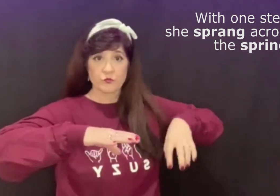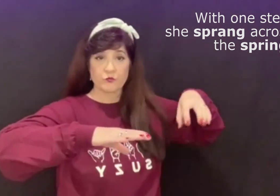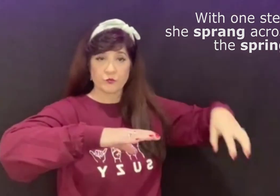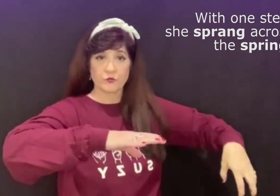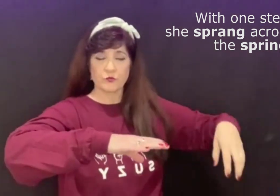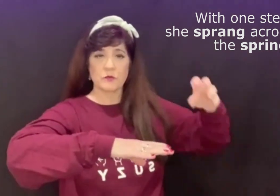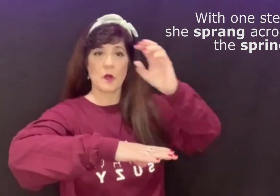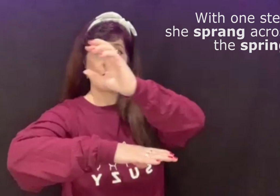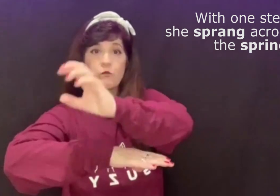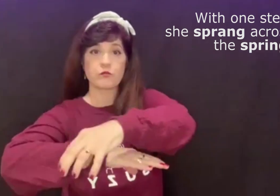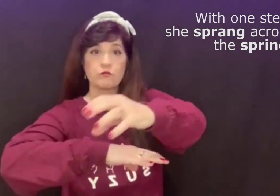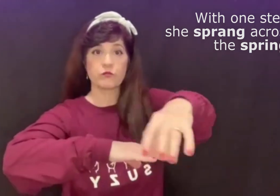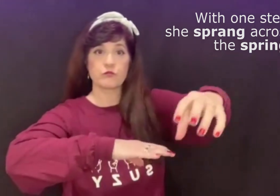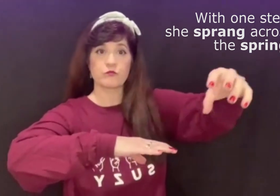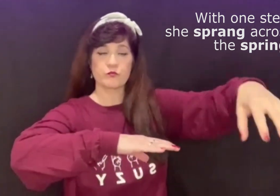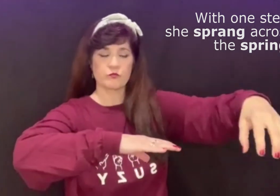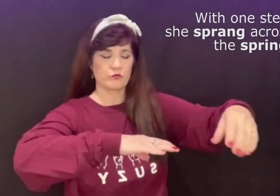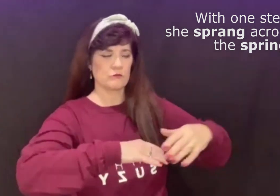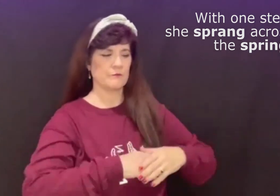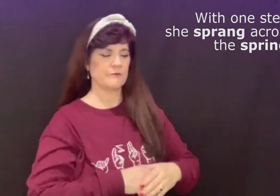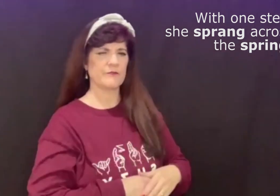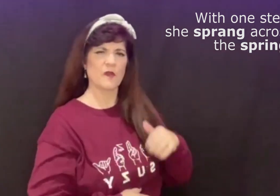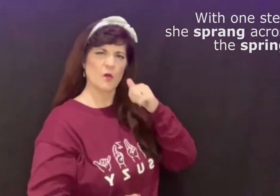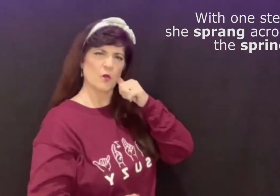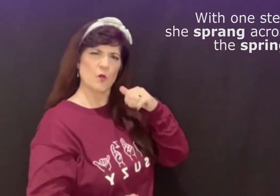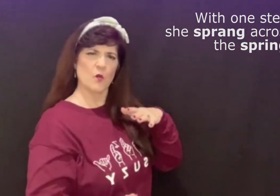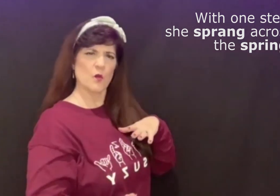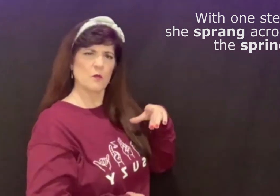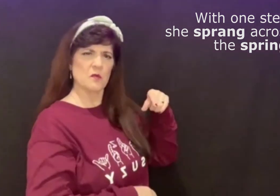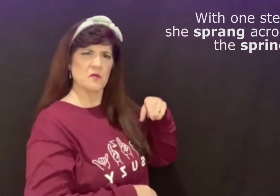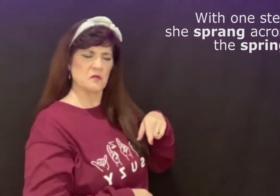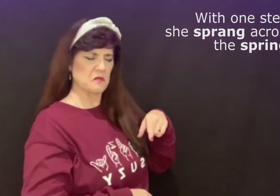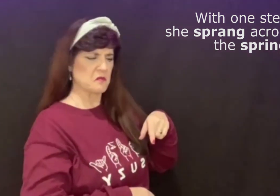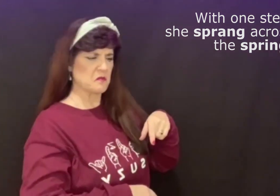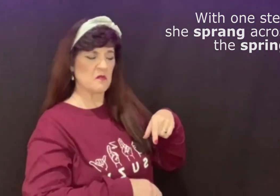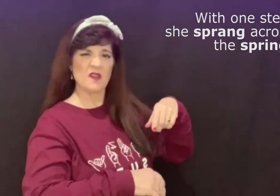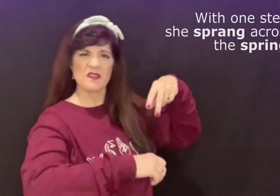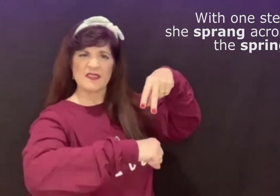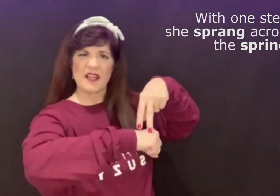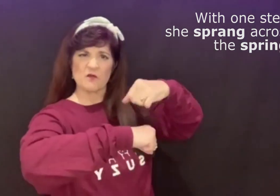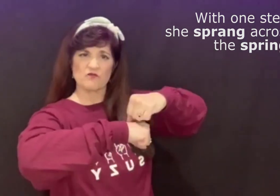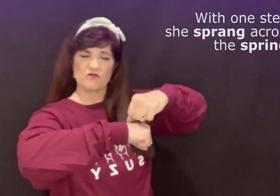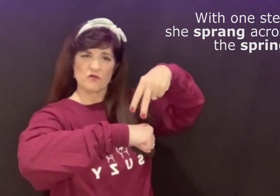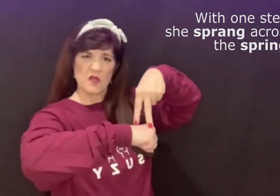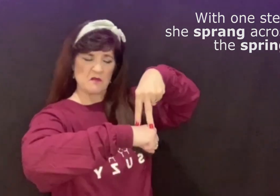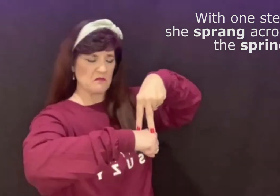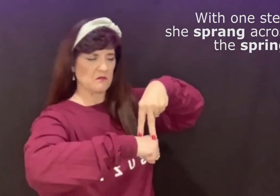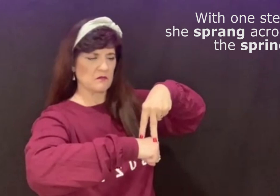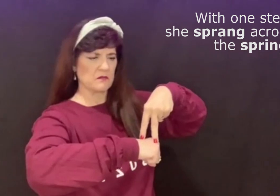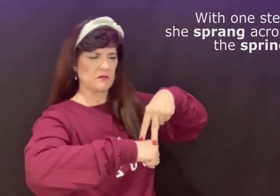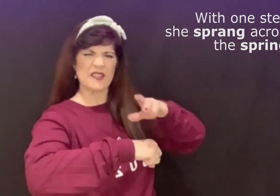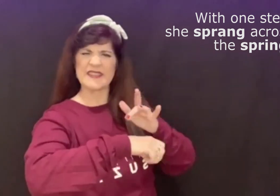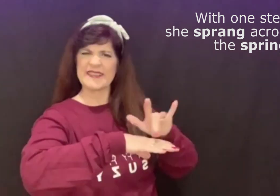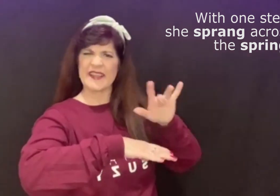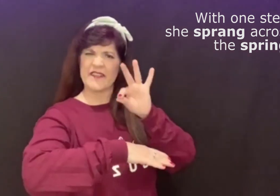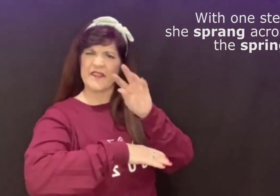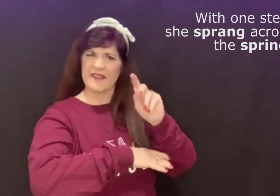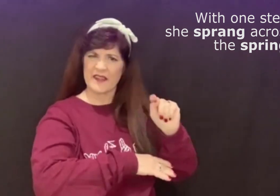The water is flowing fast. There are rocks on either side of the spring. A barefoot woman